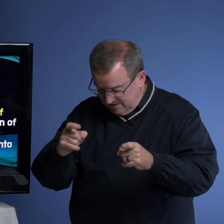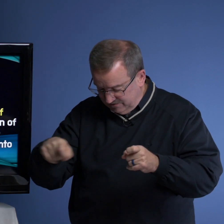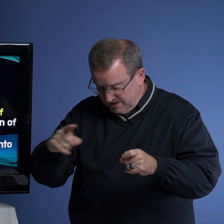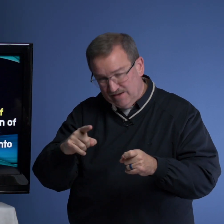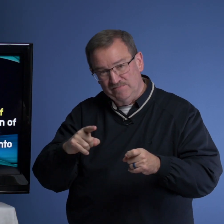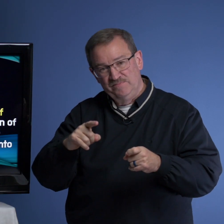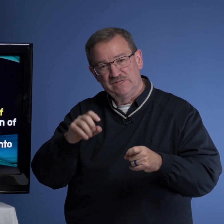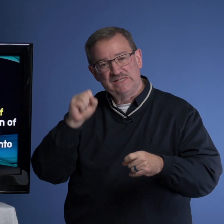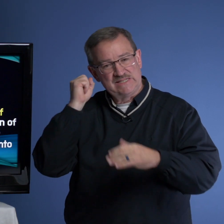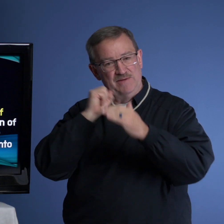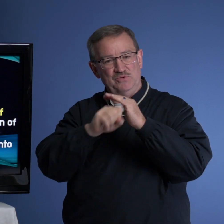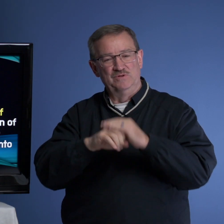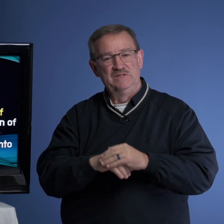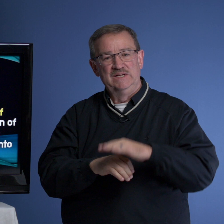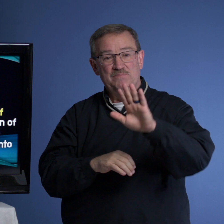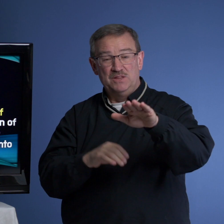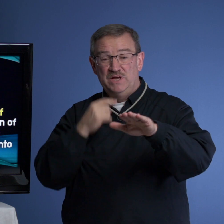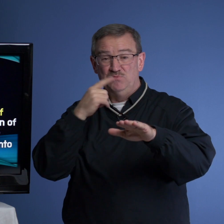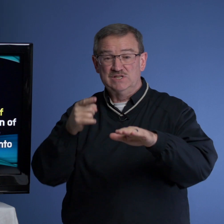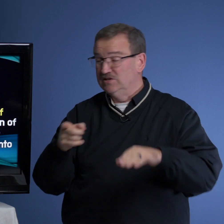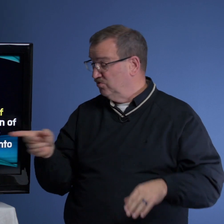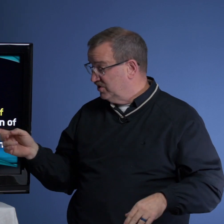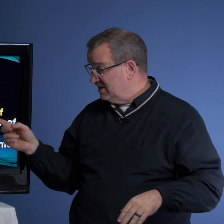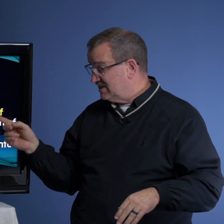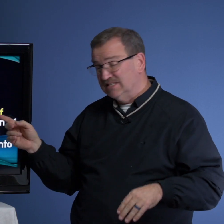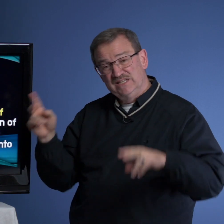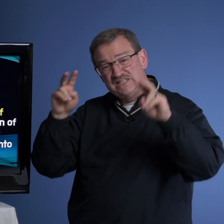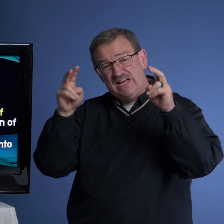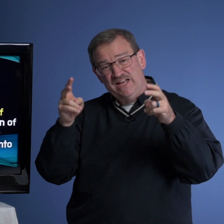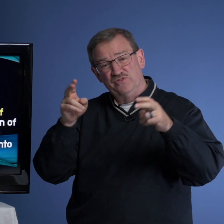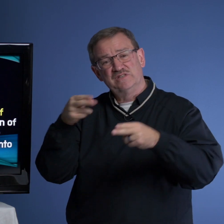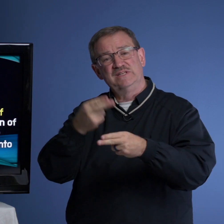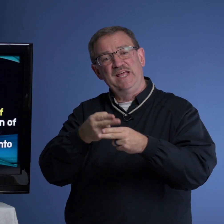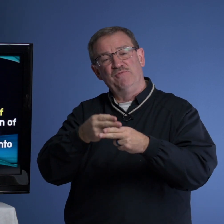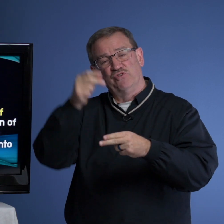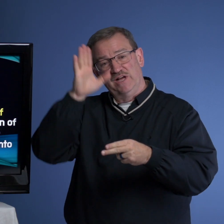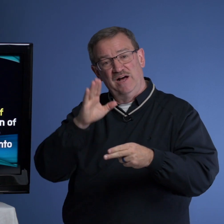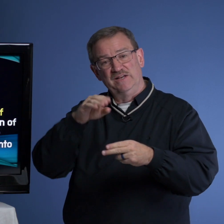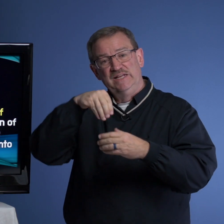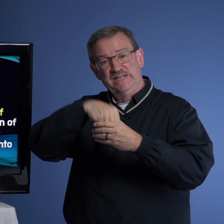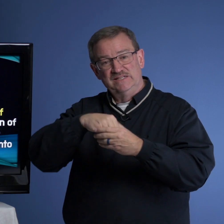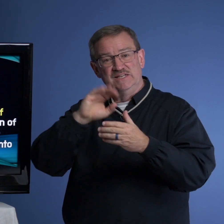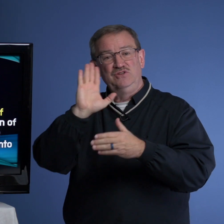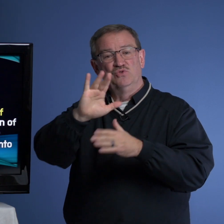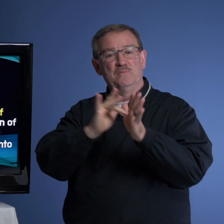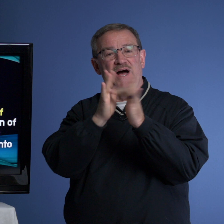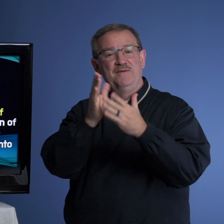them Samuel. By the way, I will tell you, this title, this name for God is in your Bible